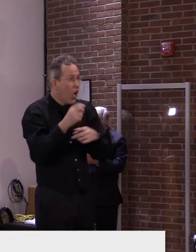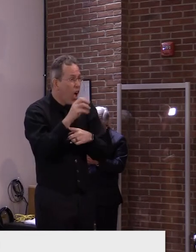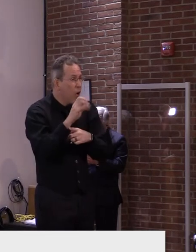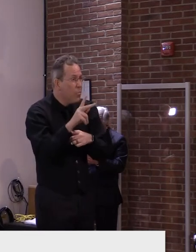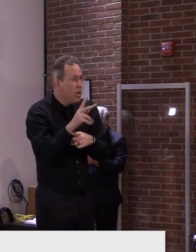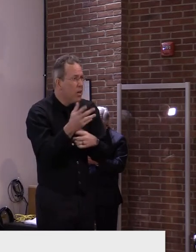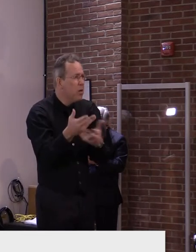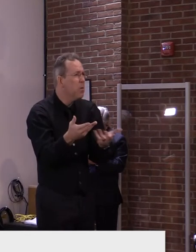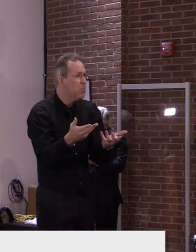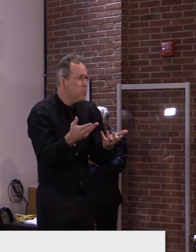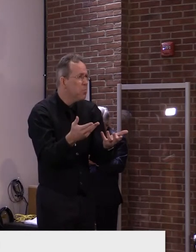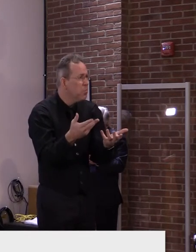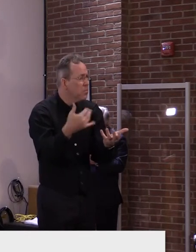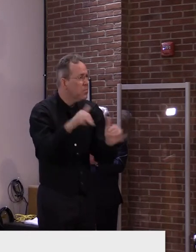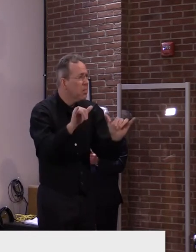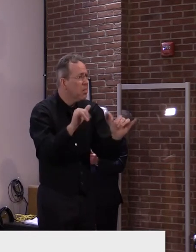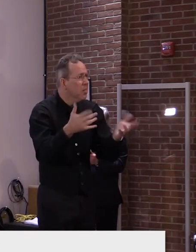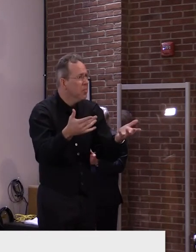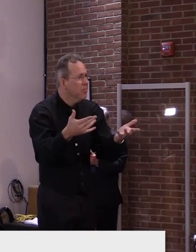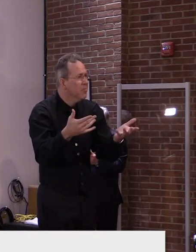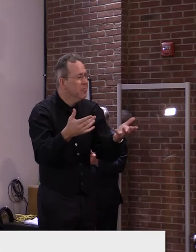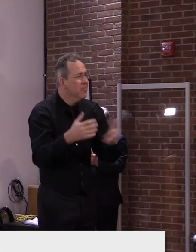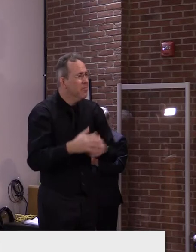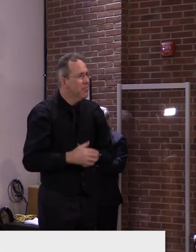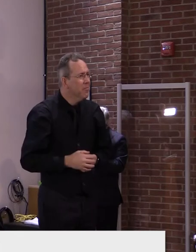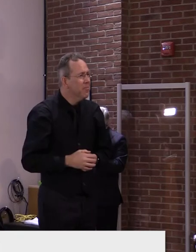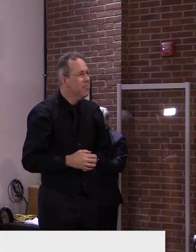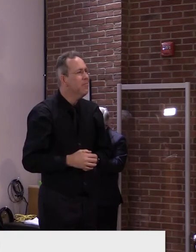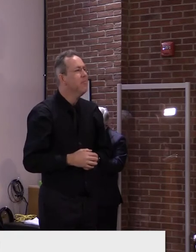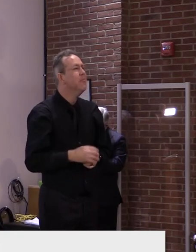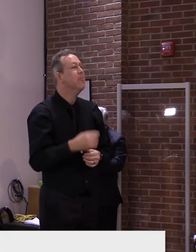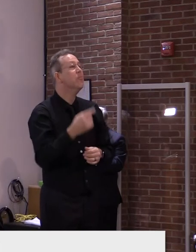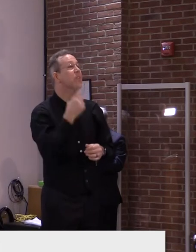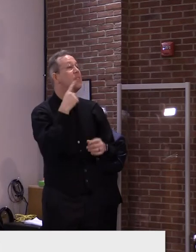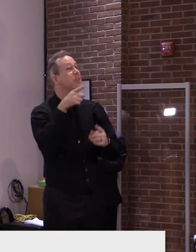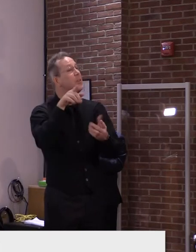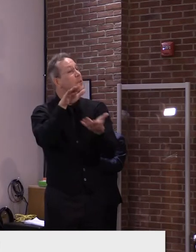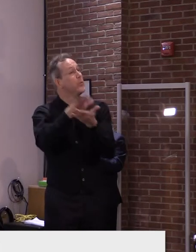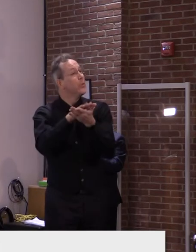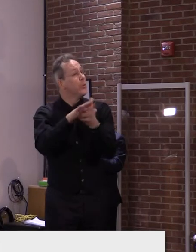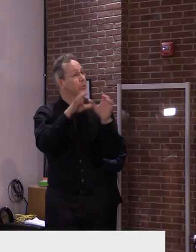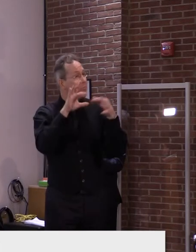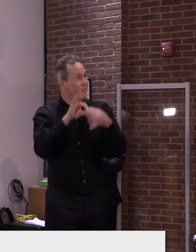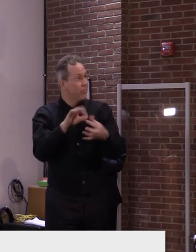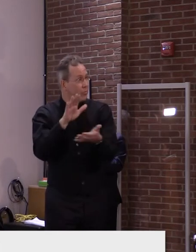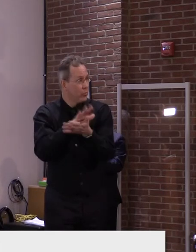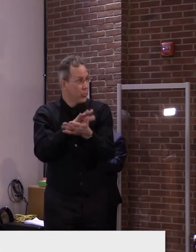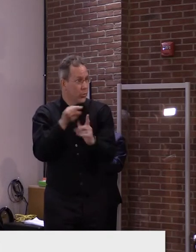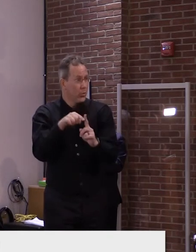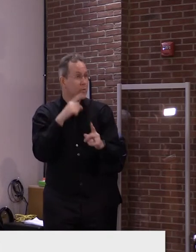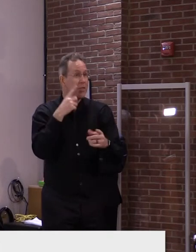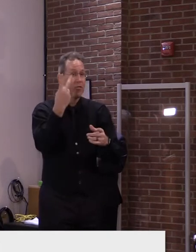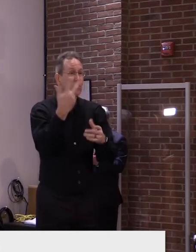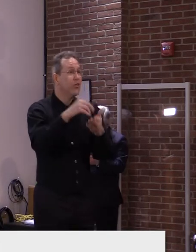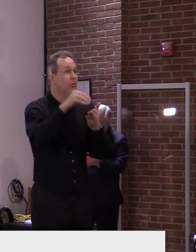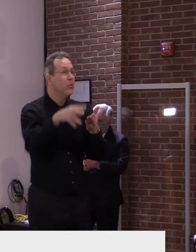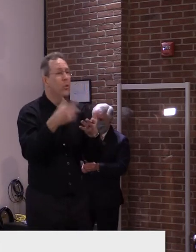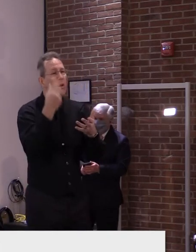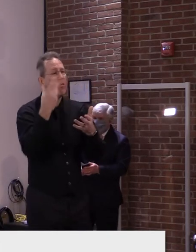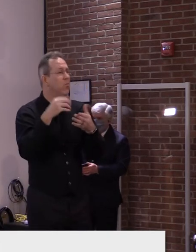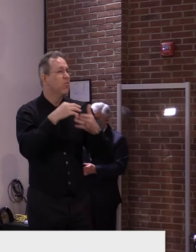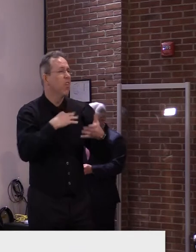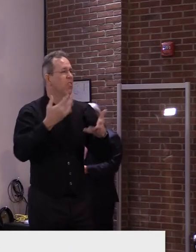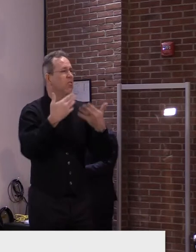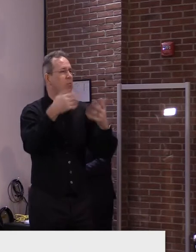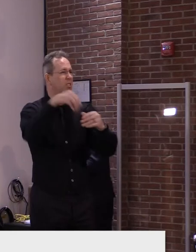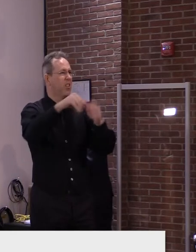the school situation is such that you can have three individuals in a school and have an